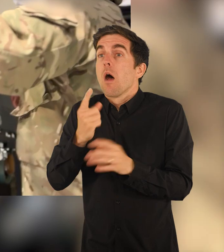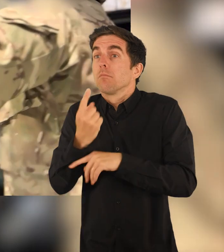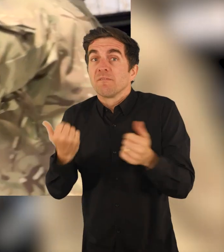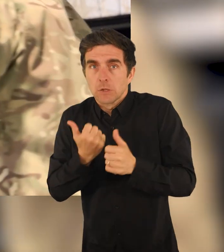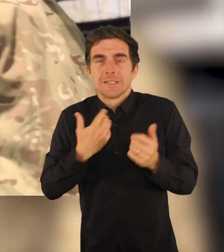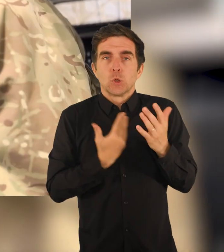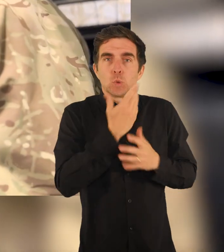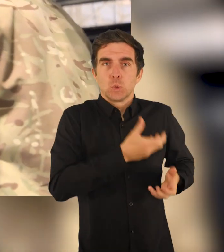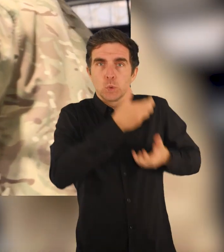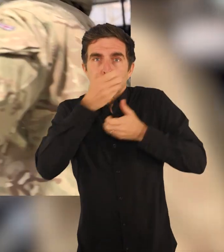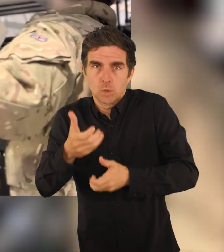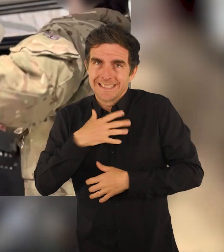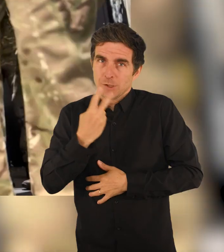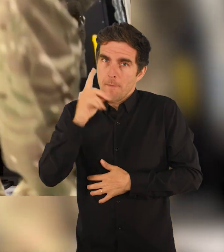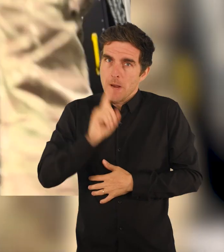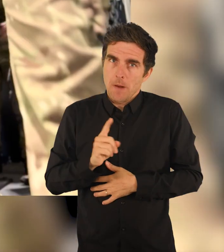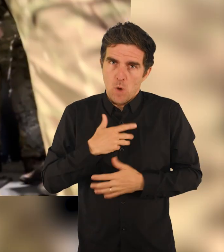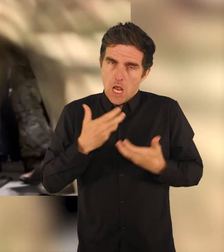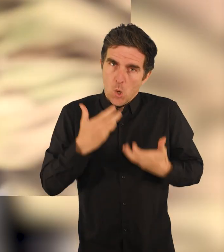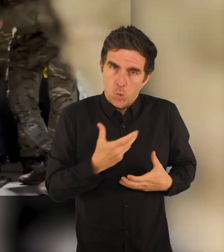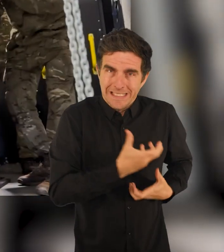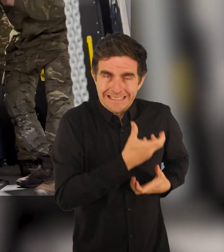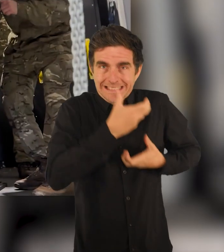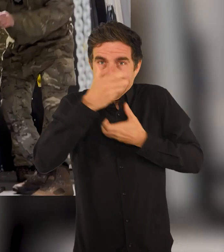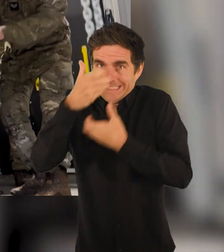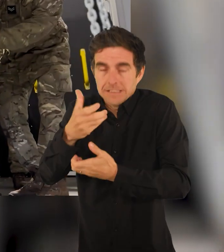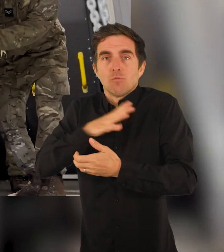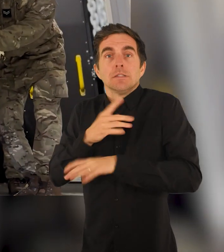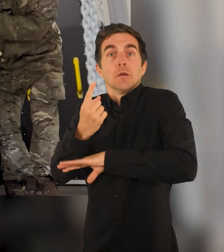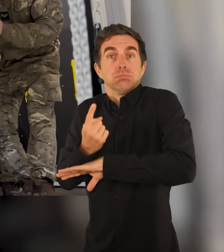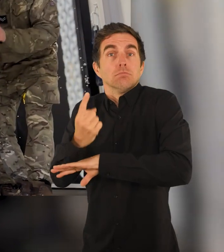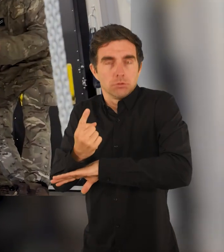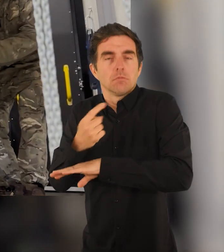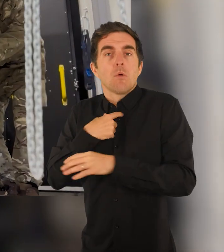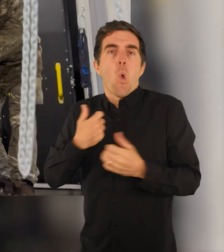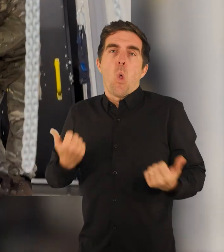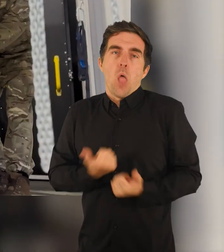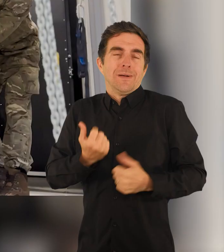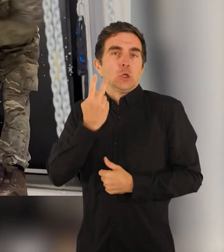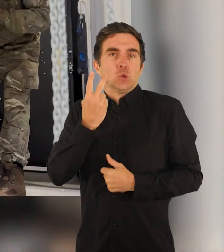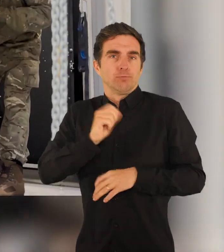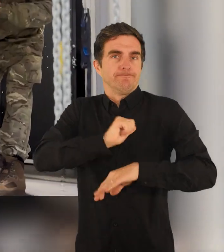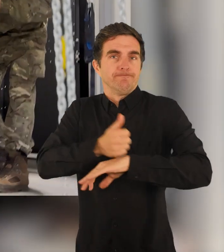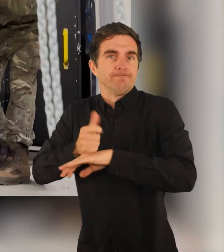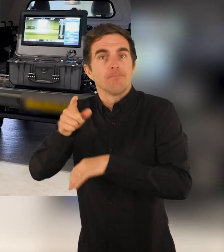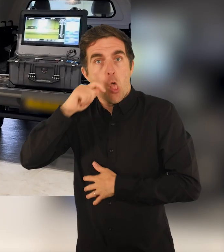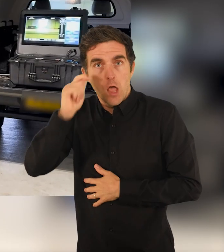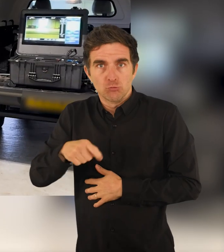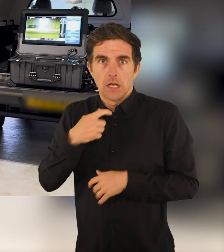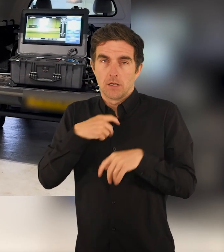hand and would be a two-person lift to put new missiles into the system. We've transferred two systems to Ukraine already and we're in the process of developing and delivering